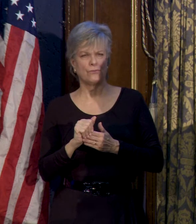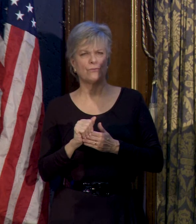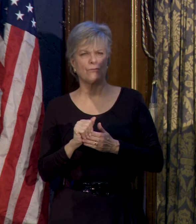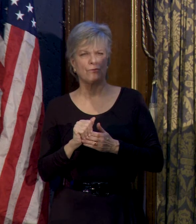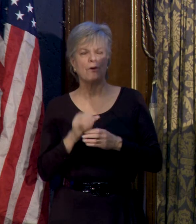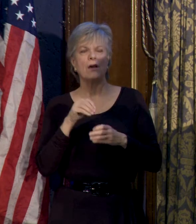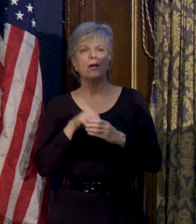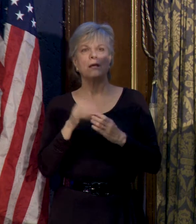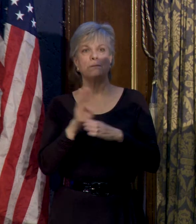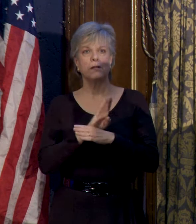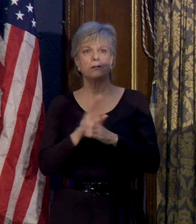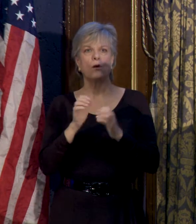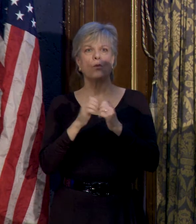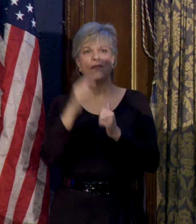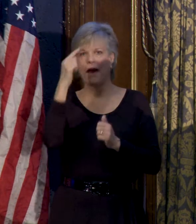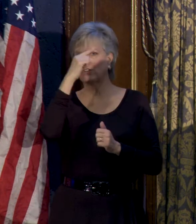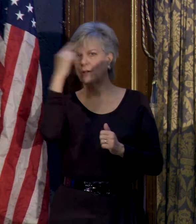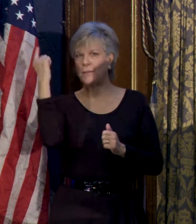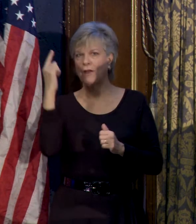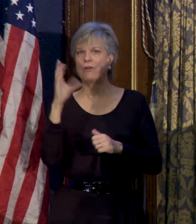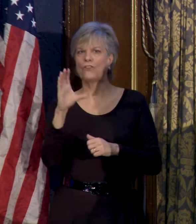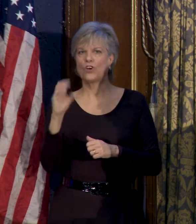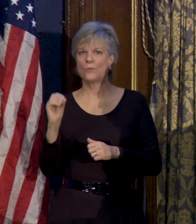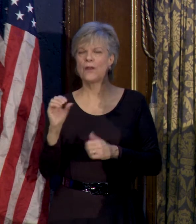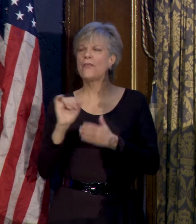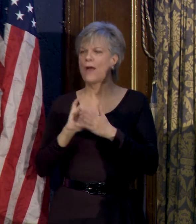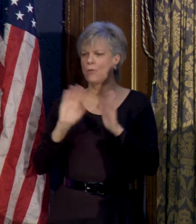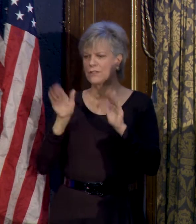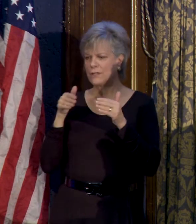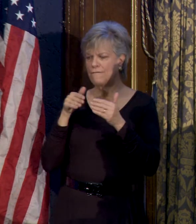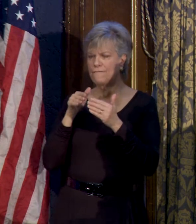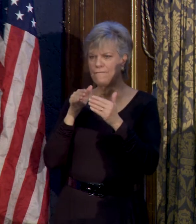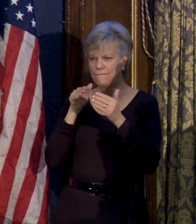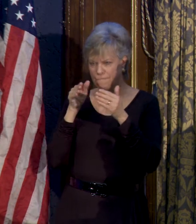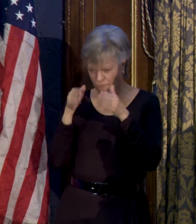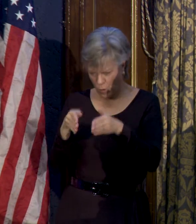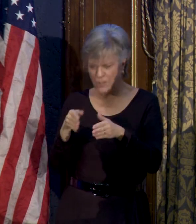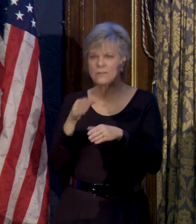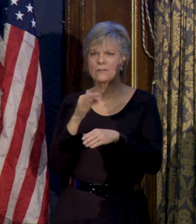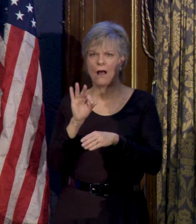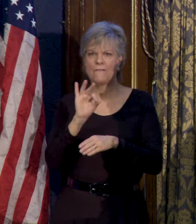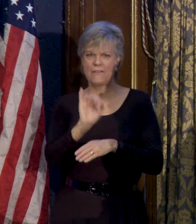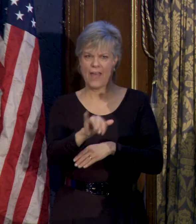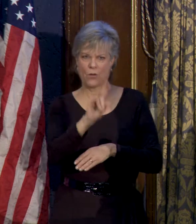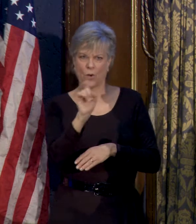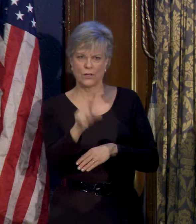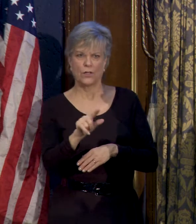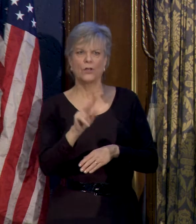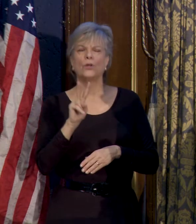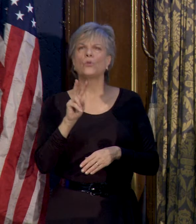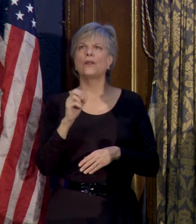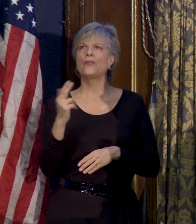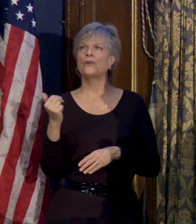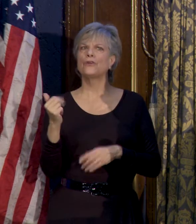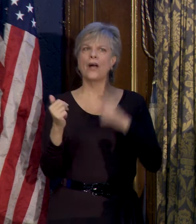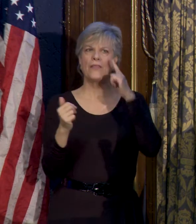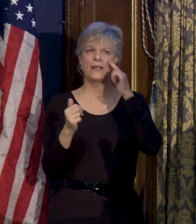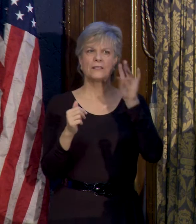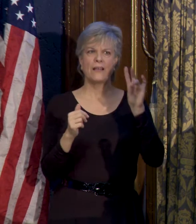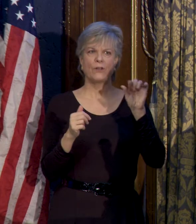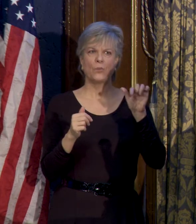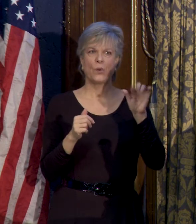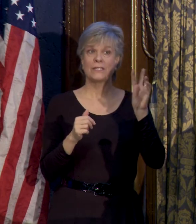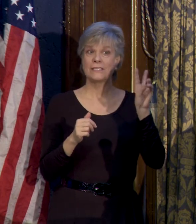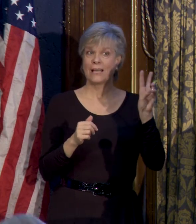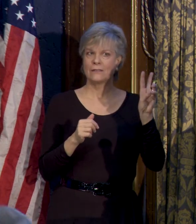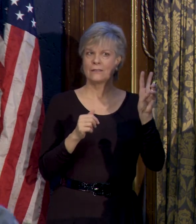in business with African-American firms. I think that was the focus of the question. And in 2013, I think it was about $7.6